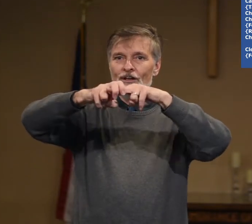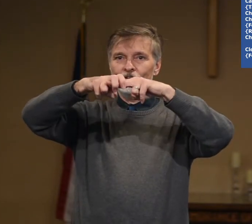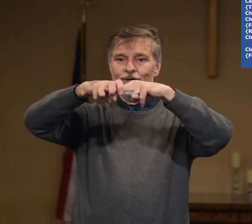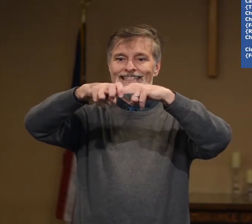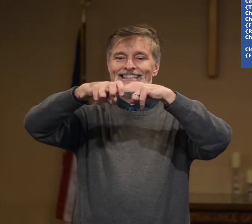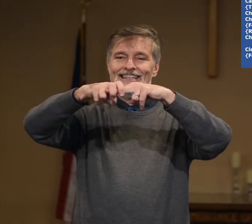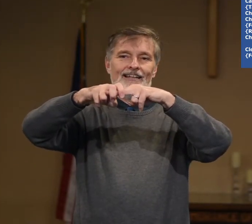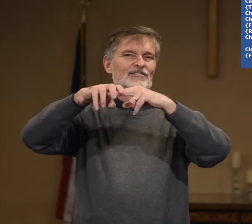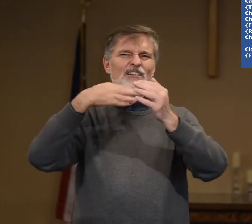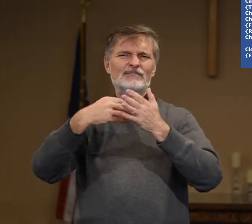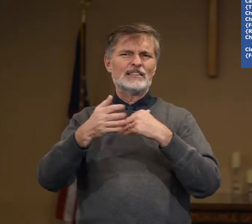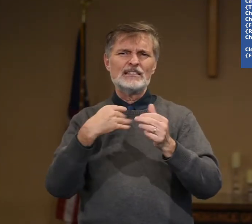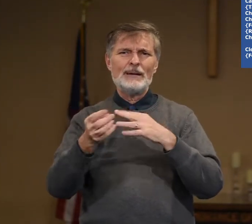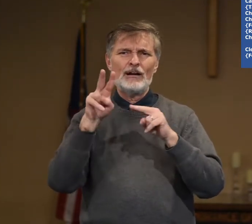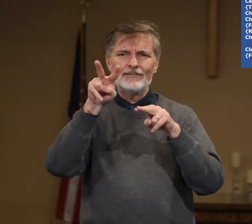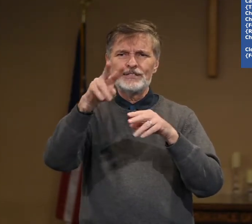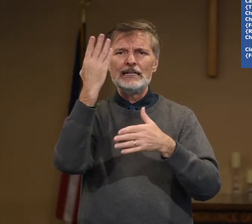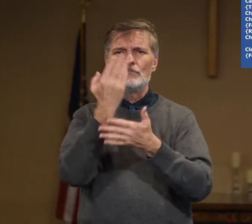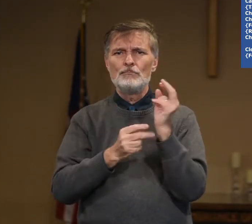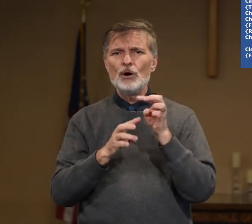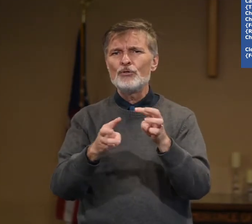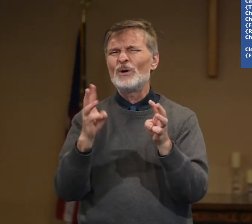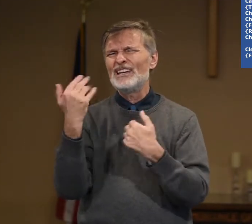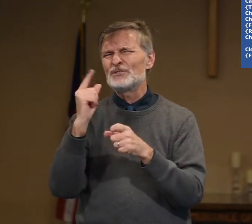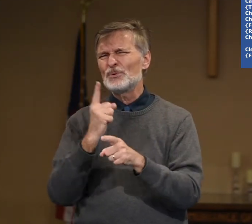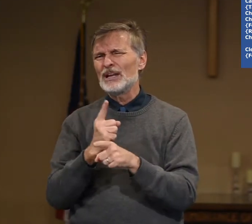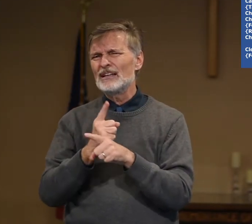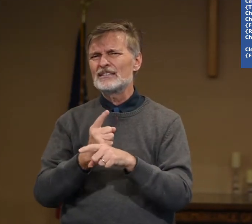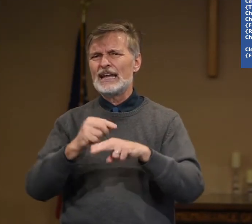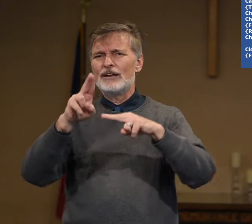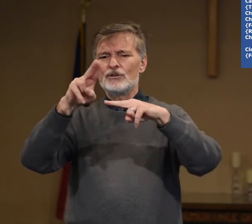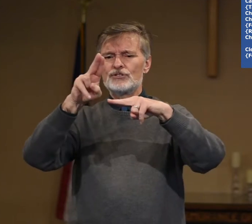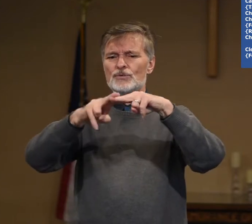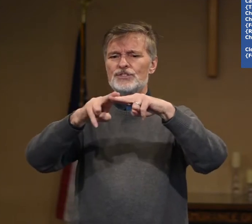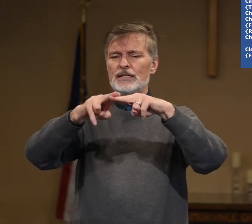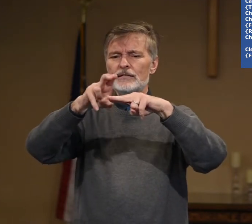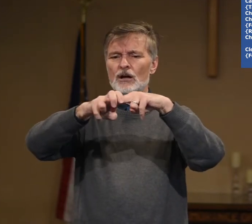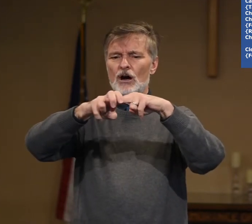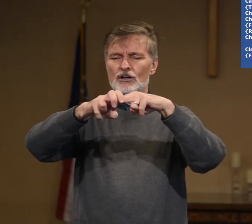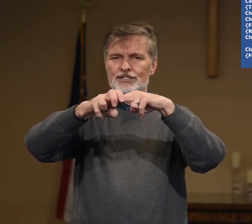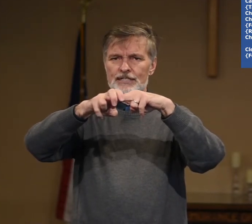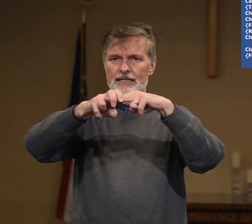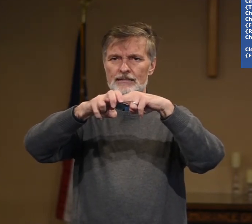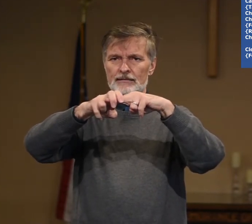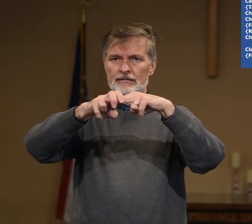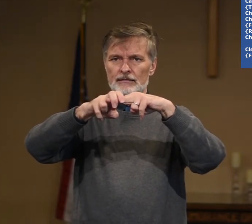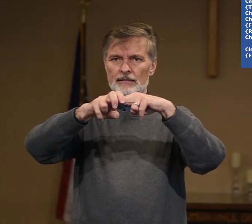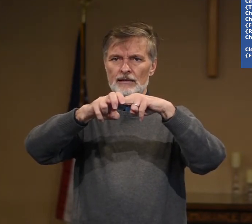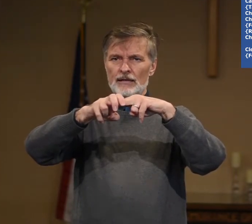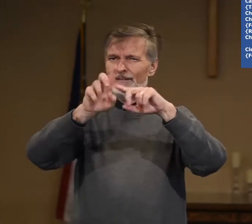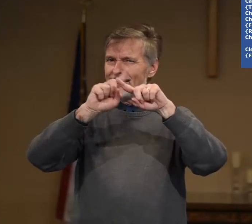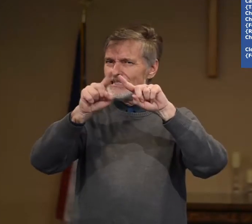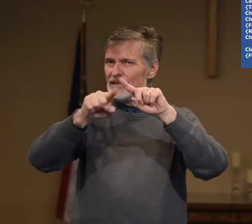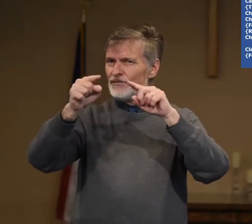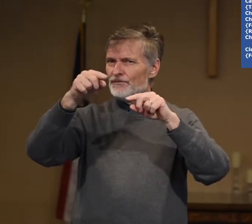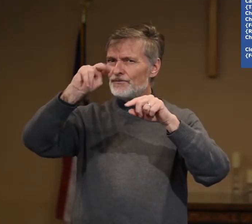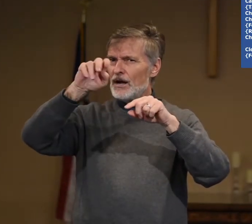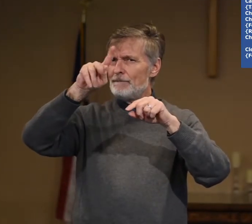you can sit. it doesn't matter. I've seen both ways pretty standard. So sit or sit. That's different from